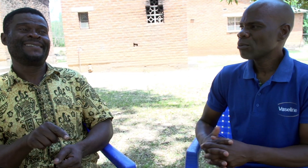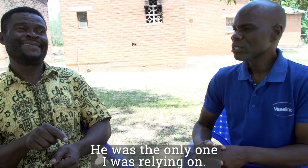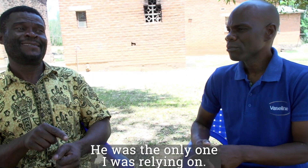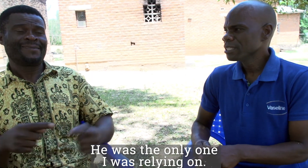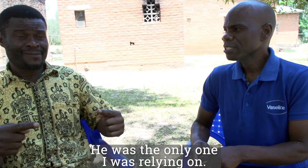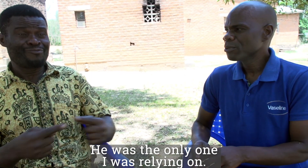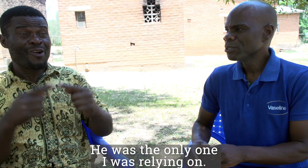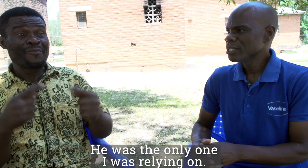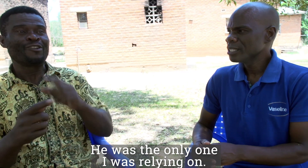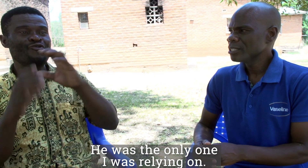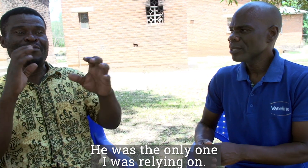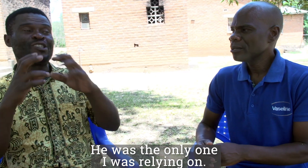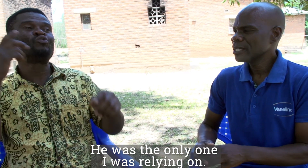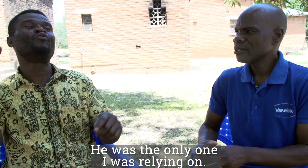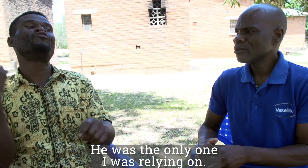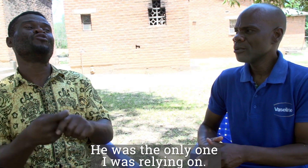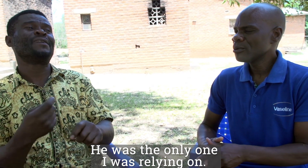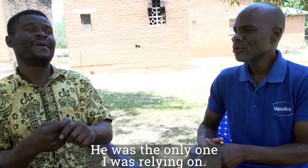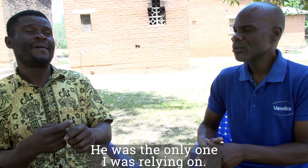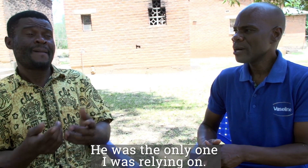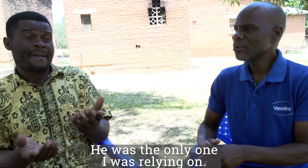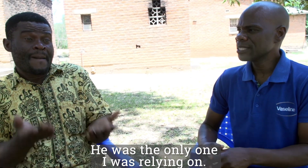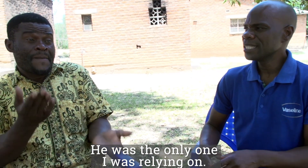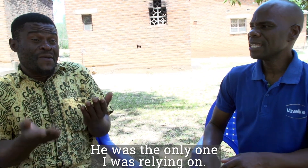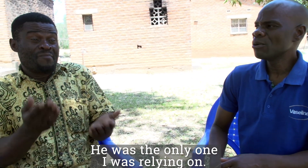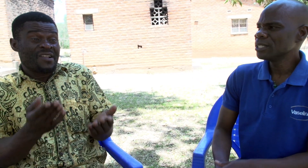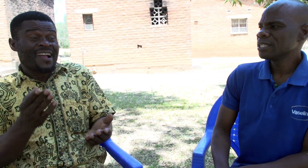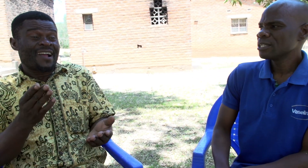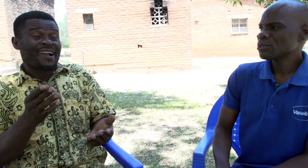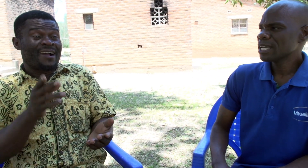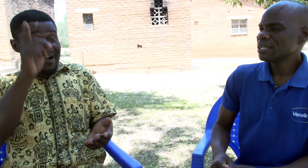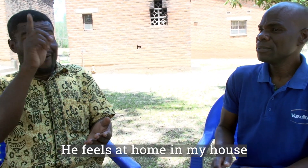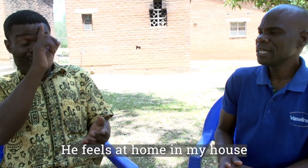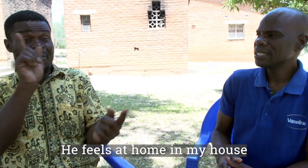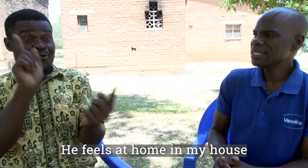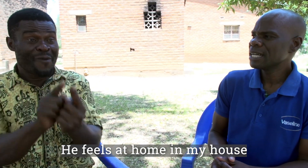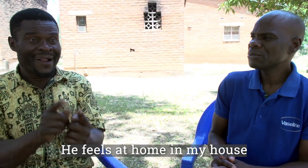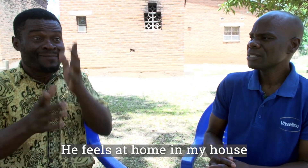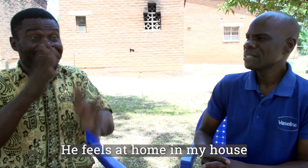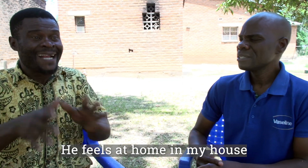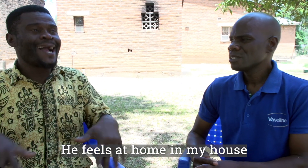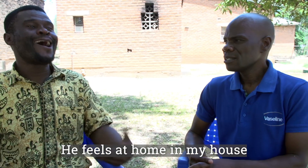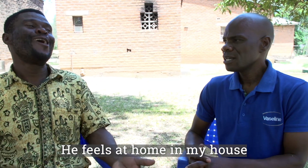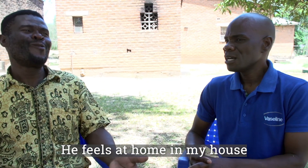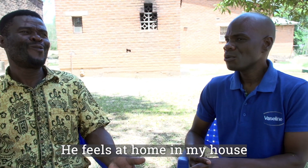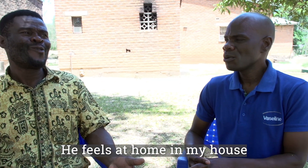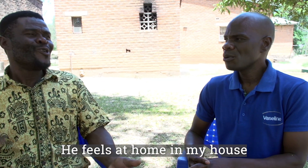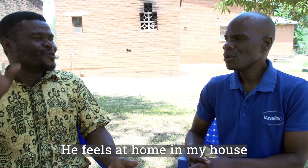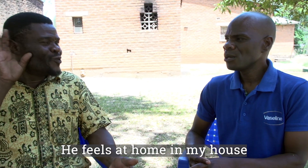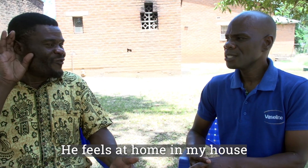close friends just because he's the only one who whom I was relying on so I can be at his house Or else